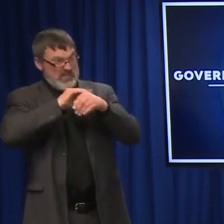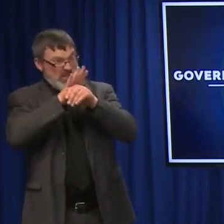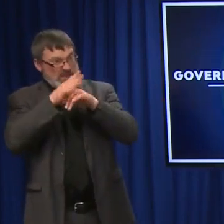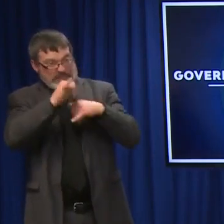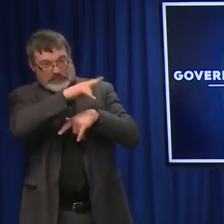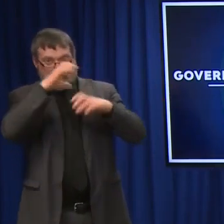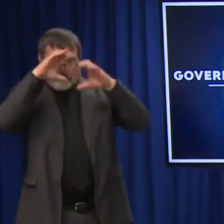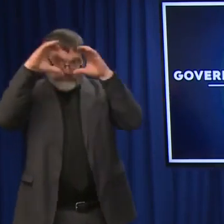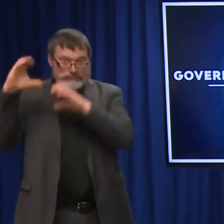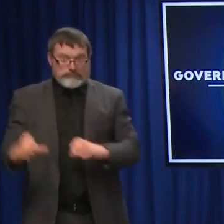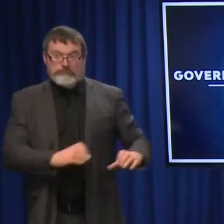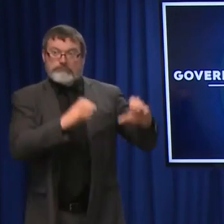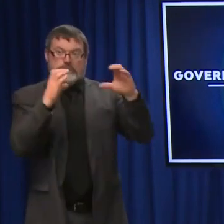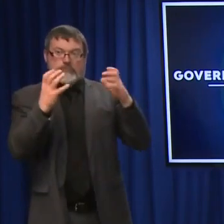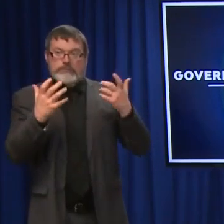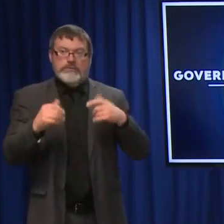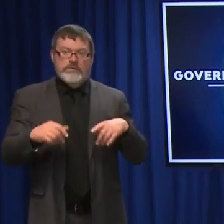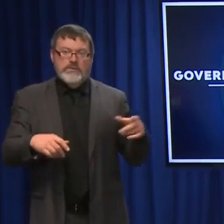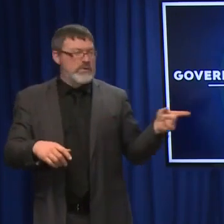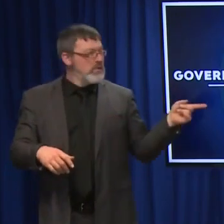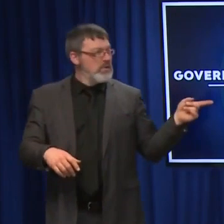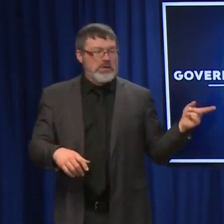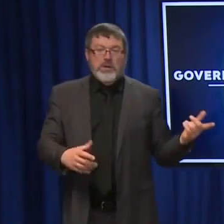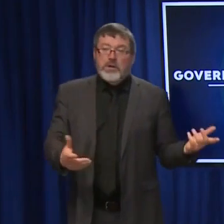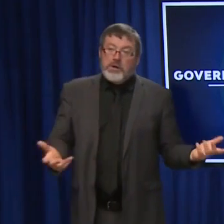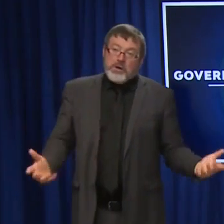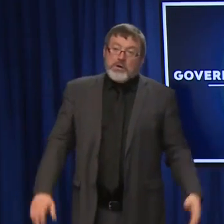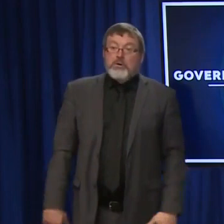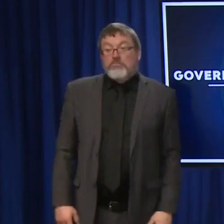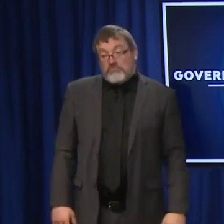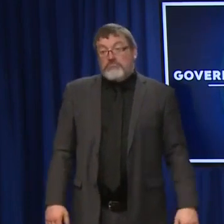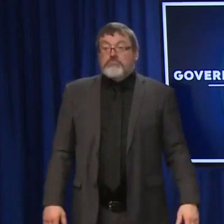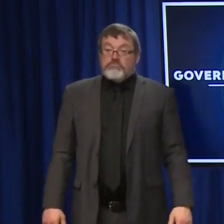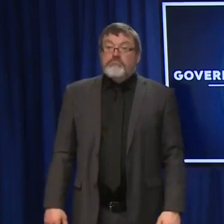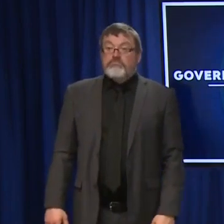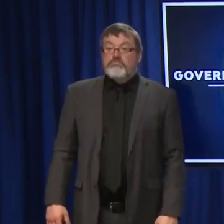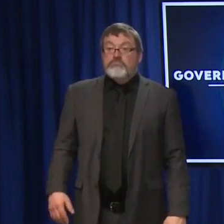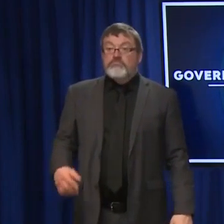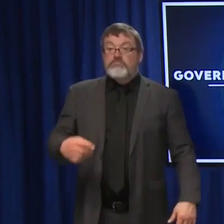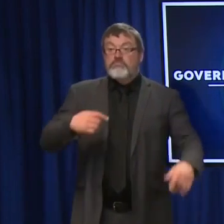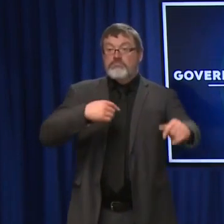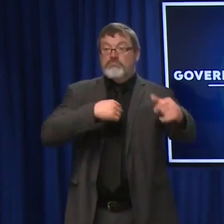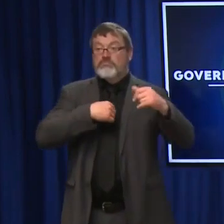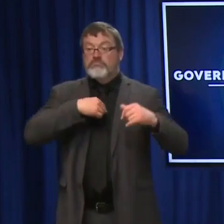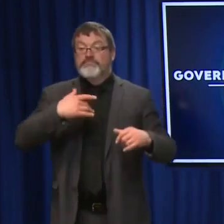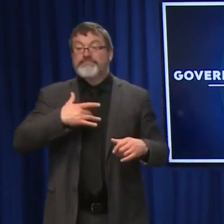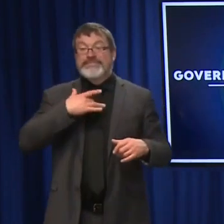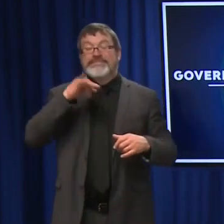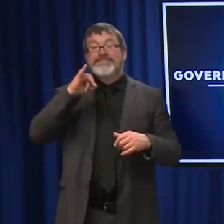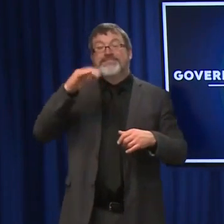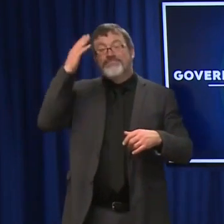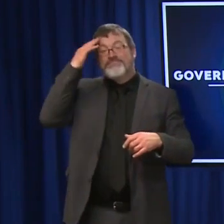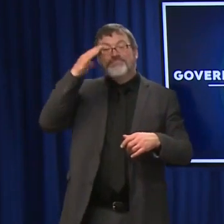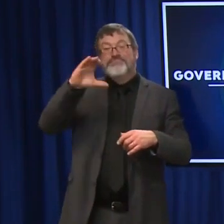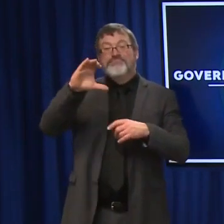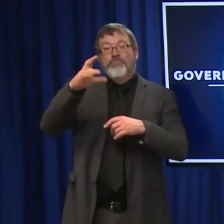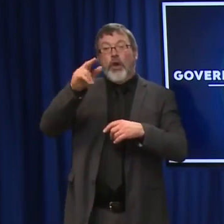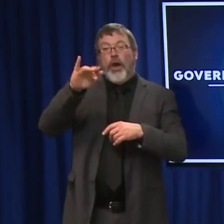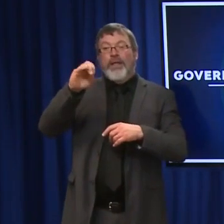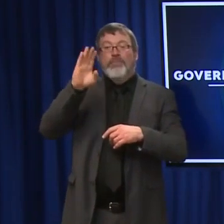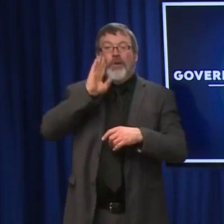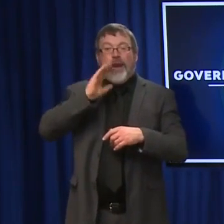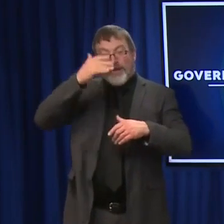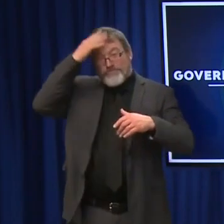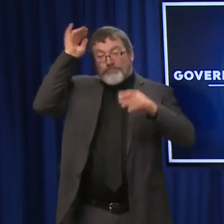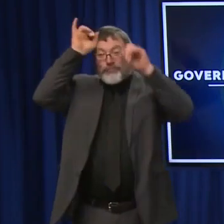Really? Sometimes I make the joke, but I'm serious. I feel like Charlie Brown. I've got to give Lucy five cents and just download